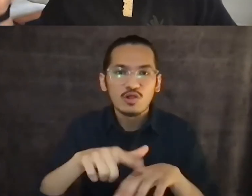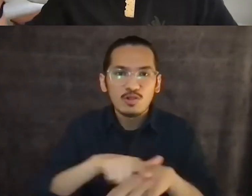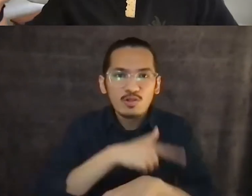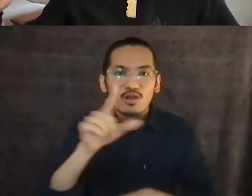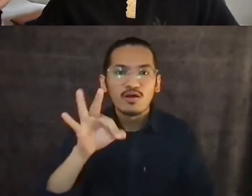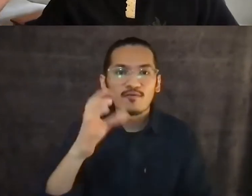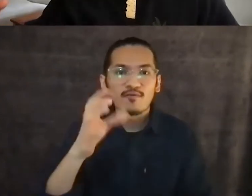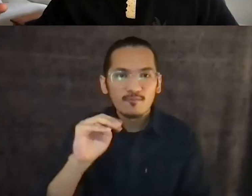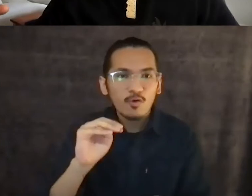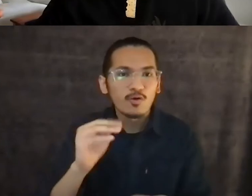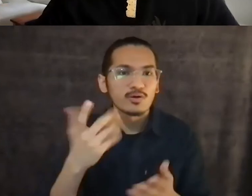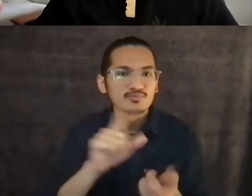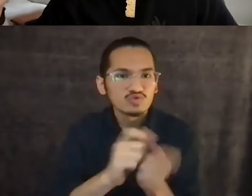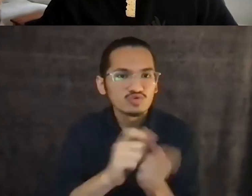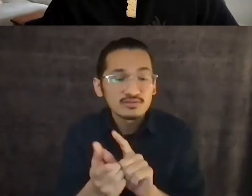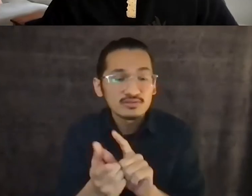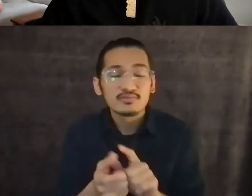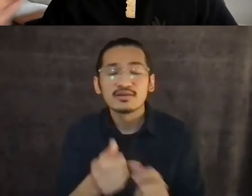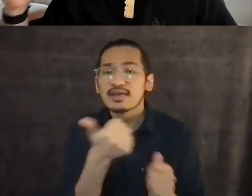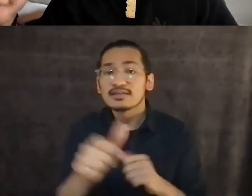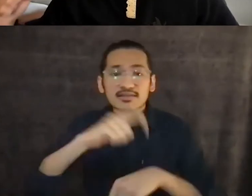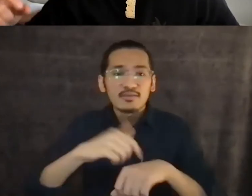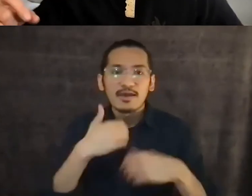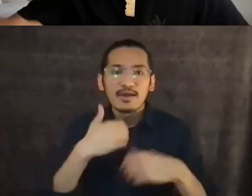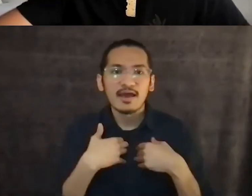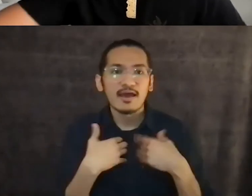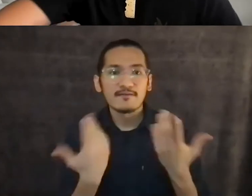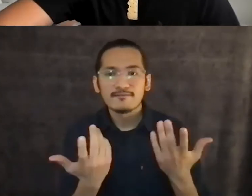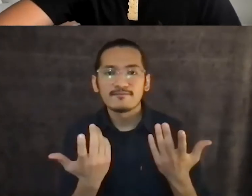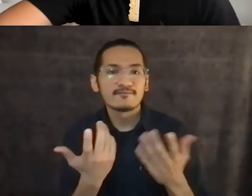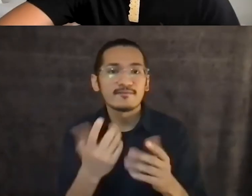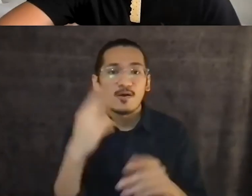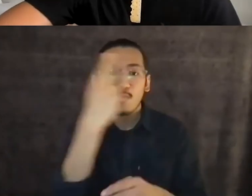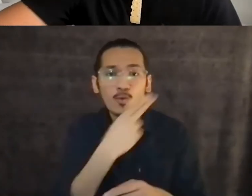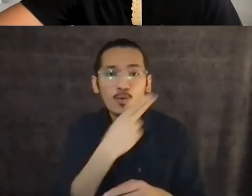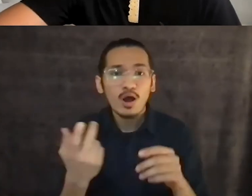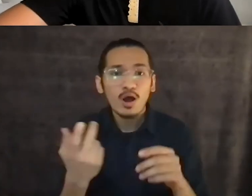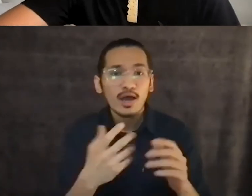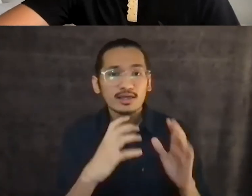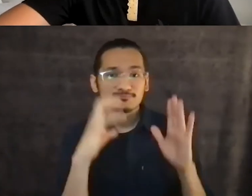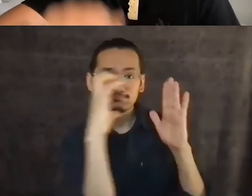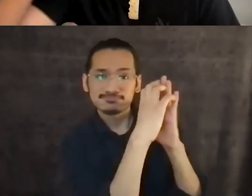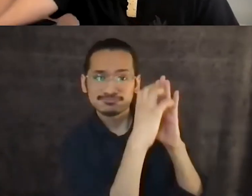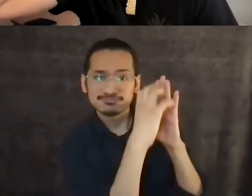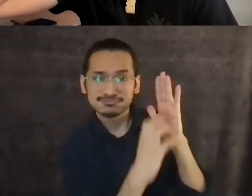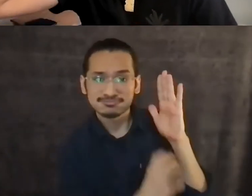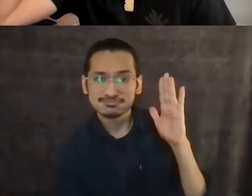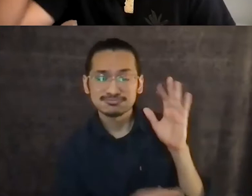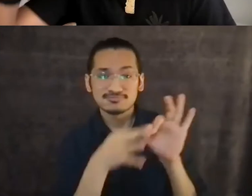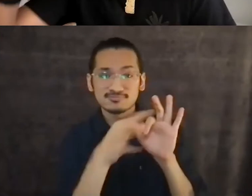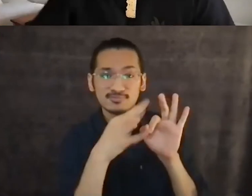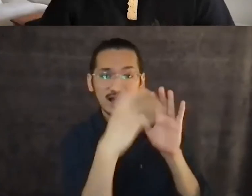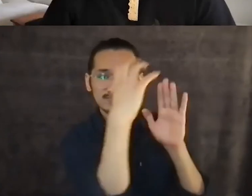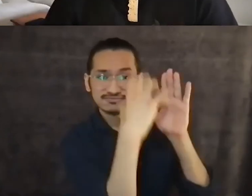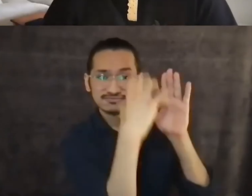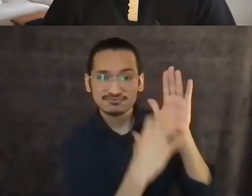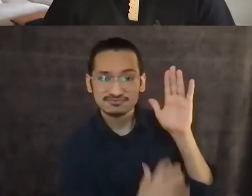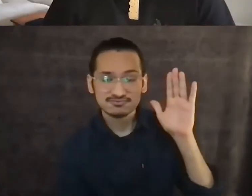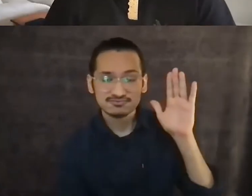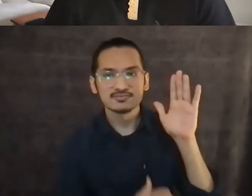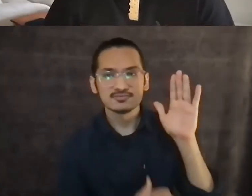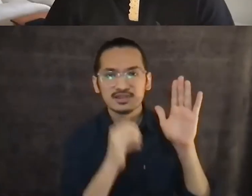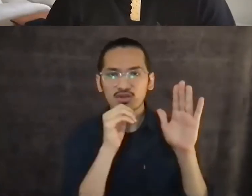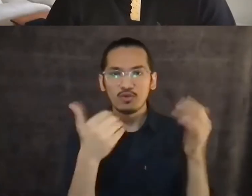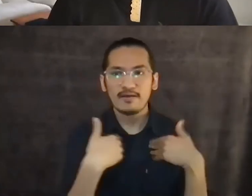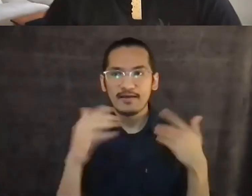there's a block of text in Hawaiian, there is not an English block of texts right after. Um, that was one thing I, I